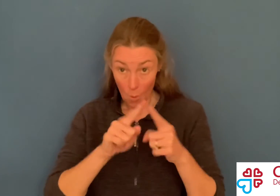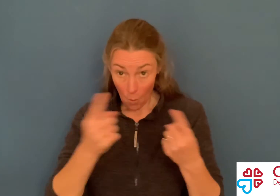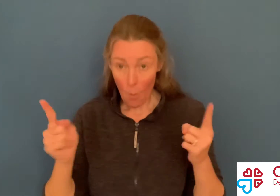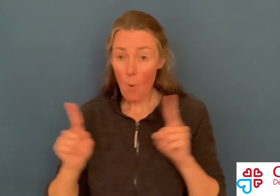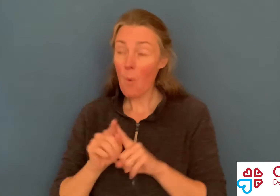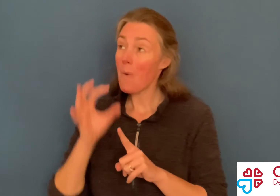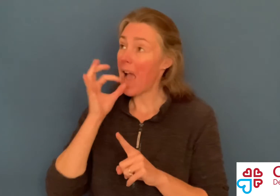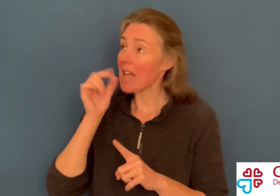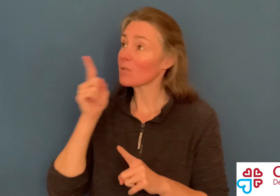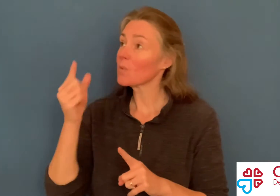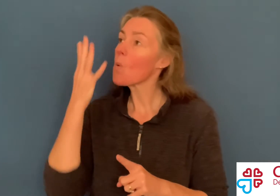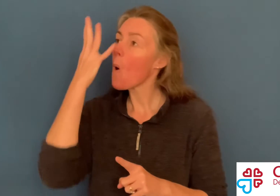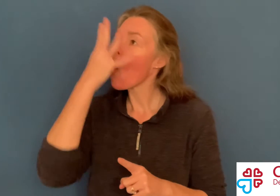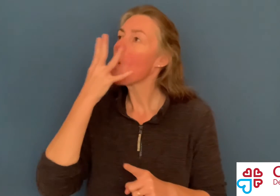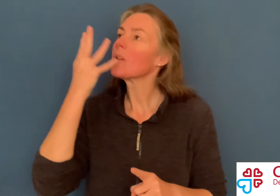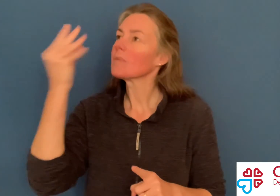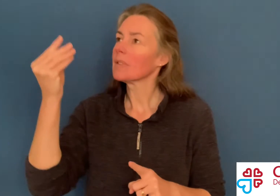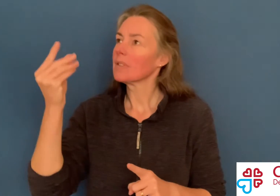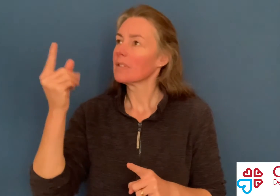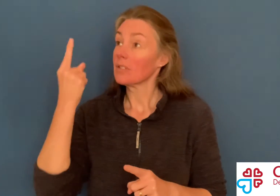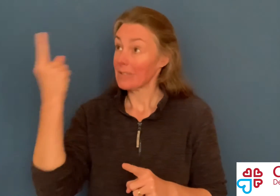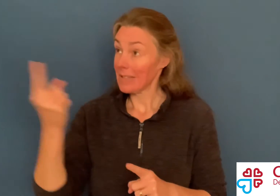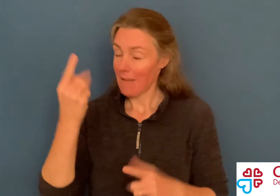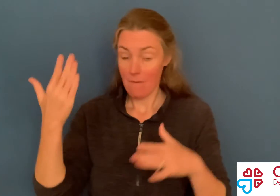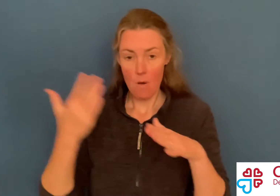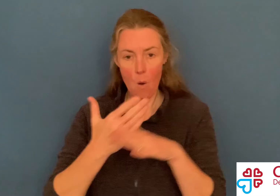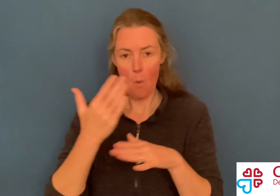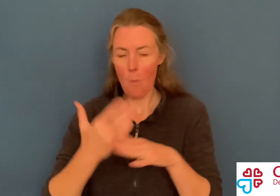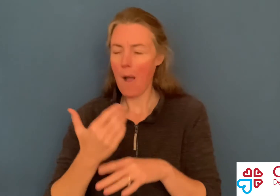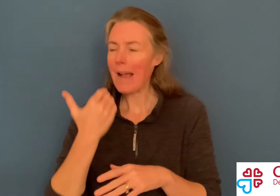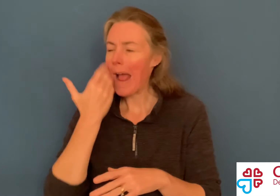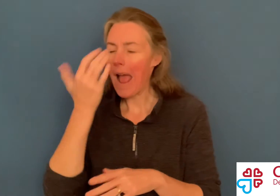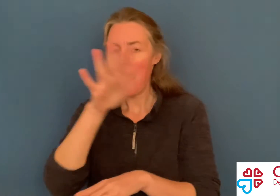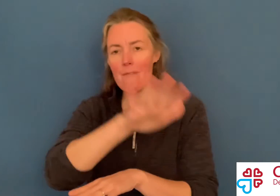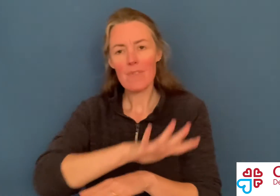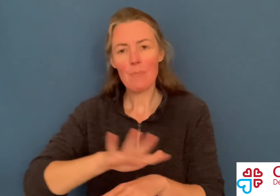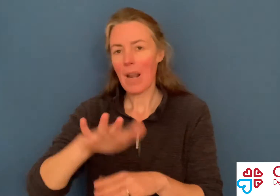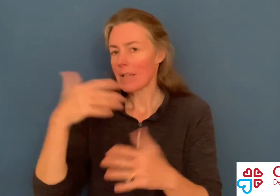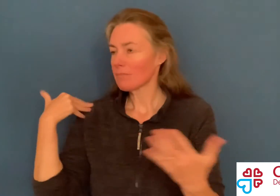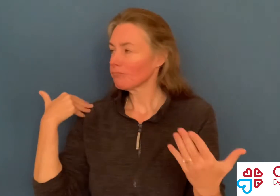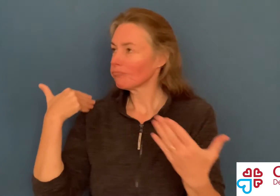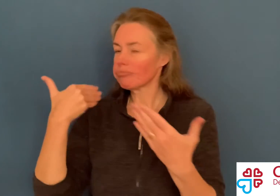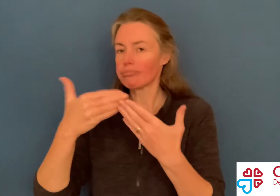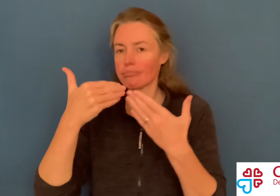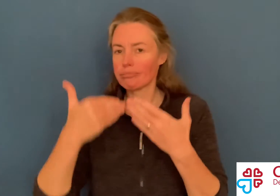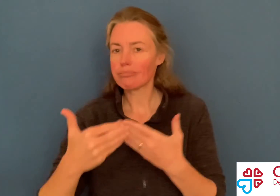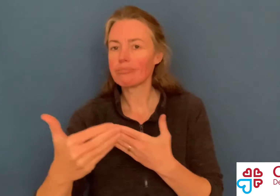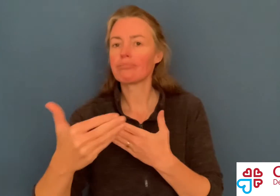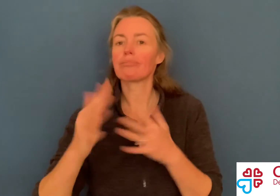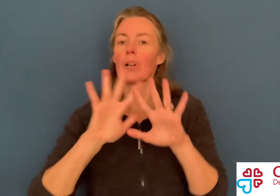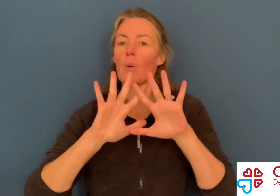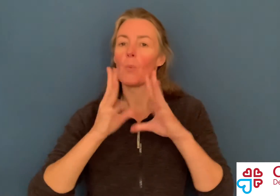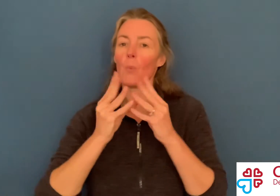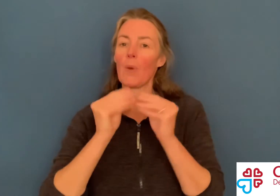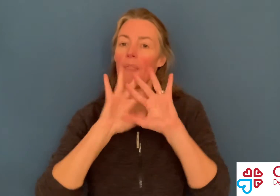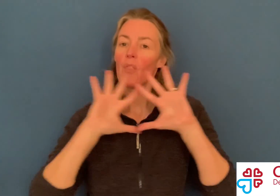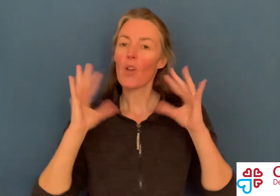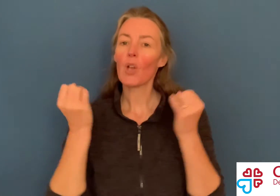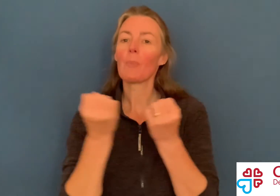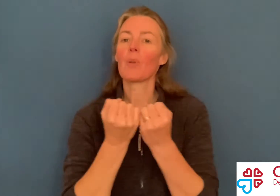All of this we ask you, who are at work in every place and time, in communion with the